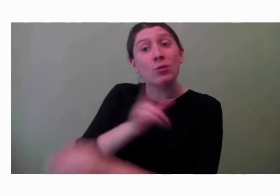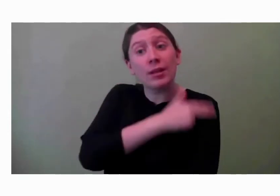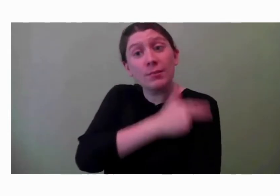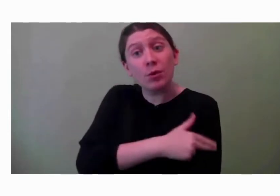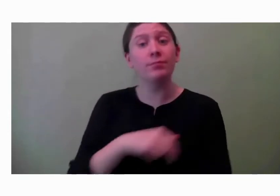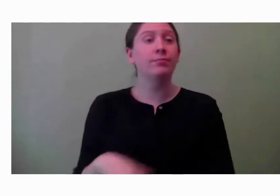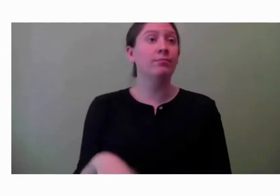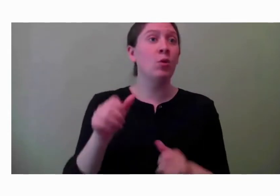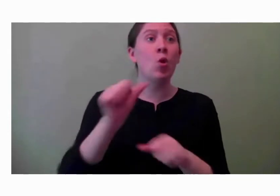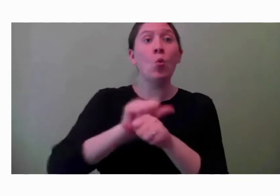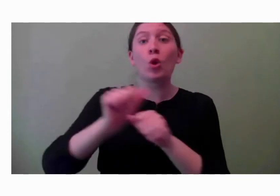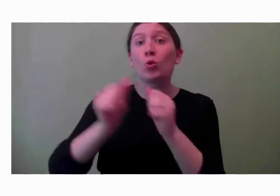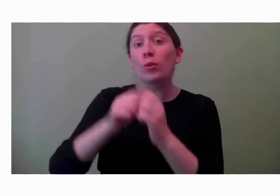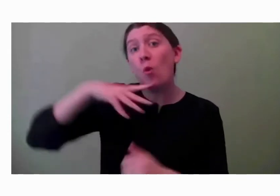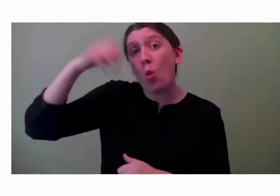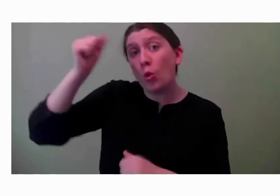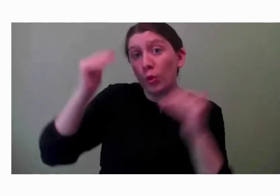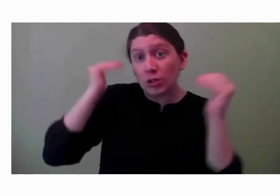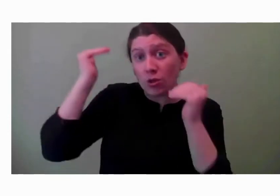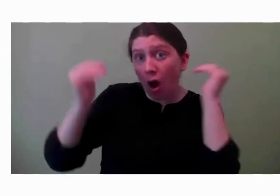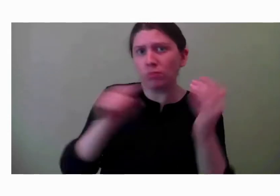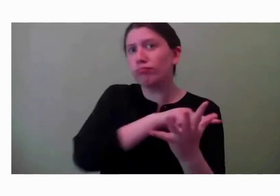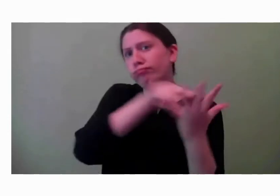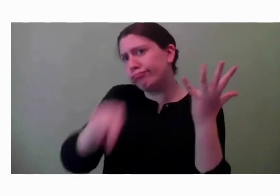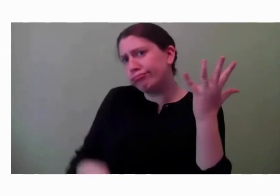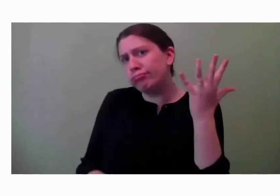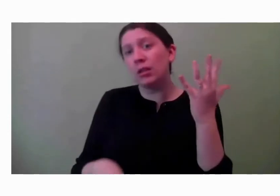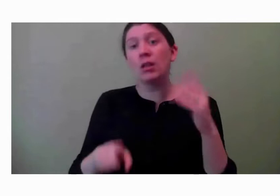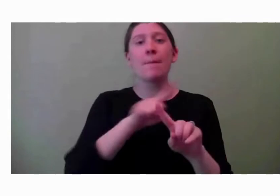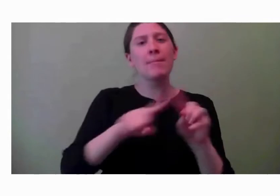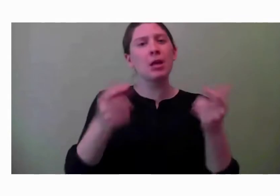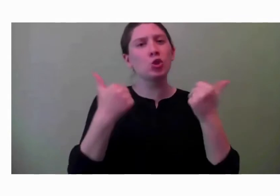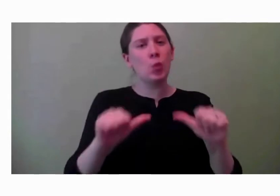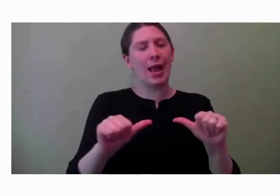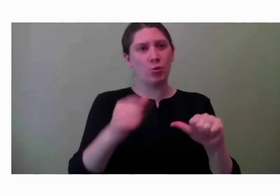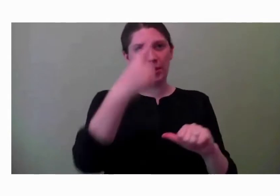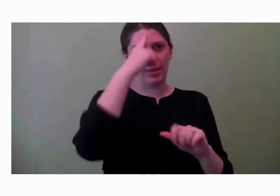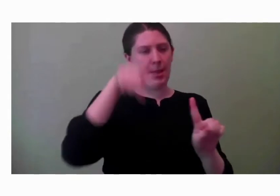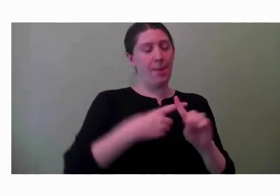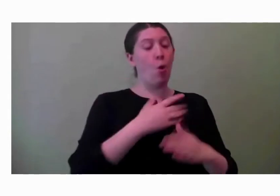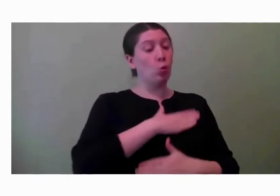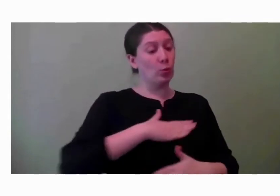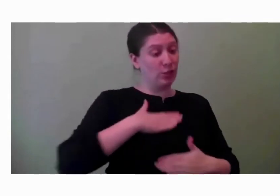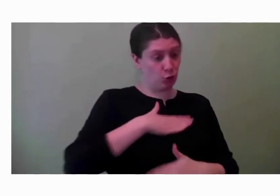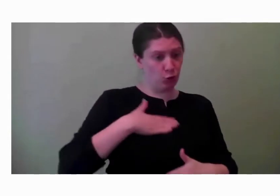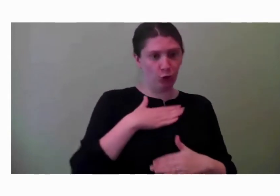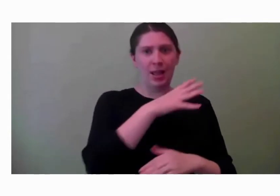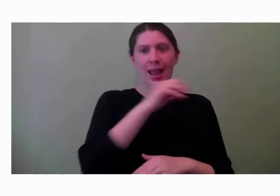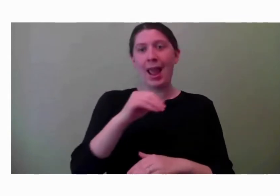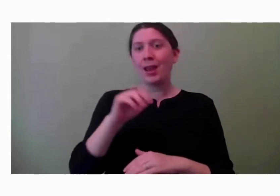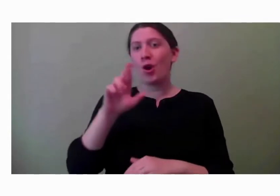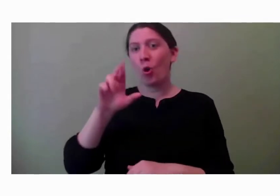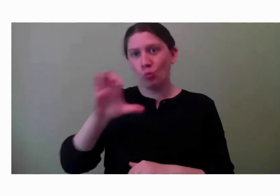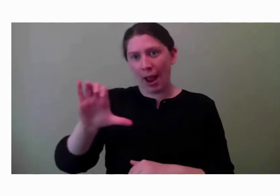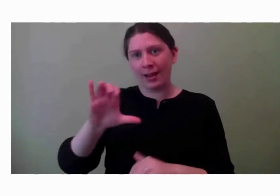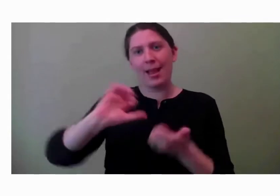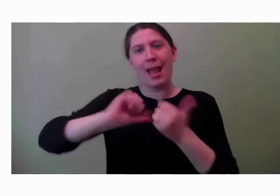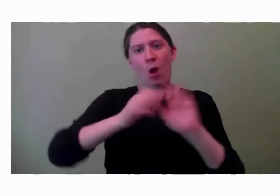adults. But trying to find a way to use leisure as the medium and recreation as our medium for service delivery to accomplish